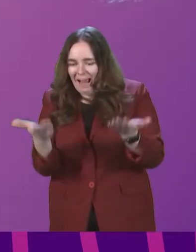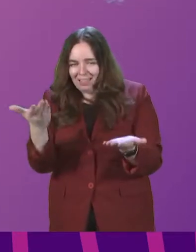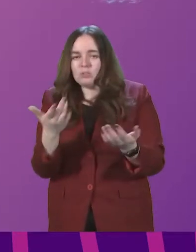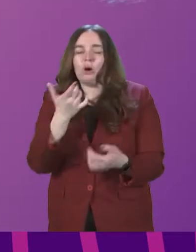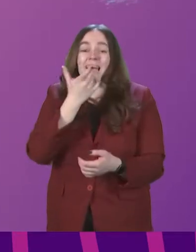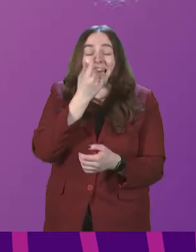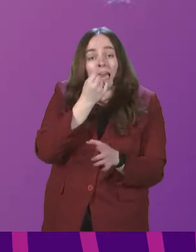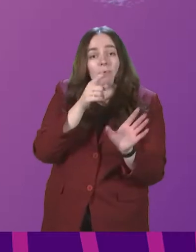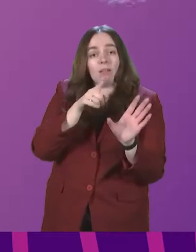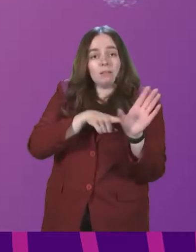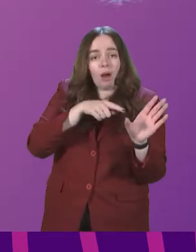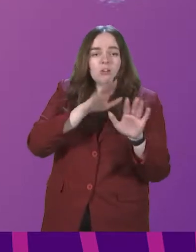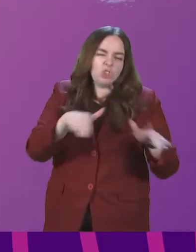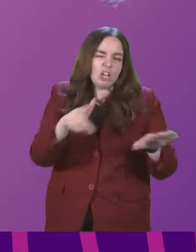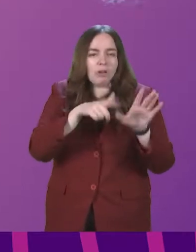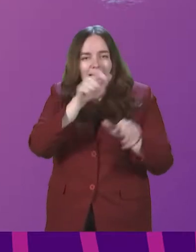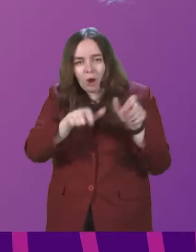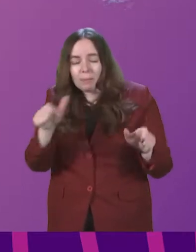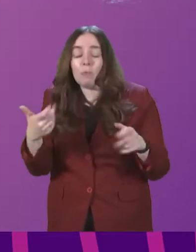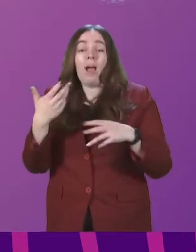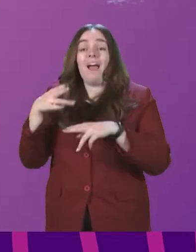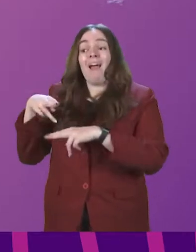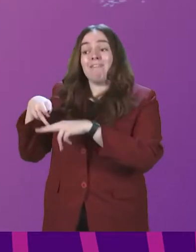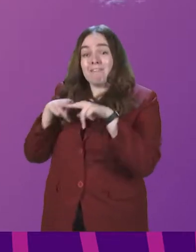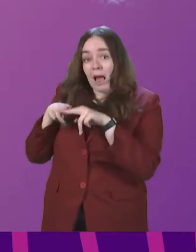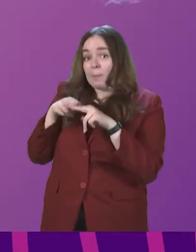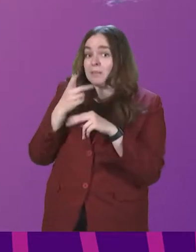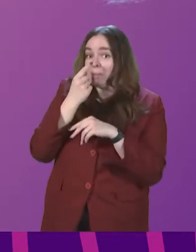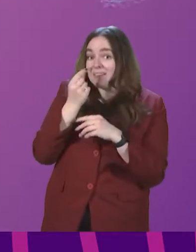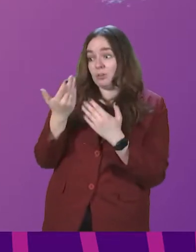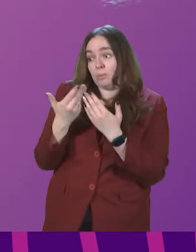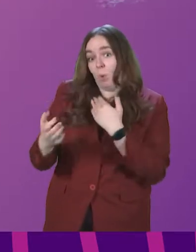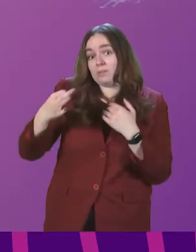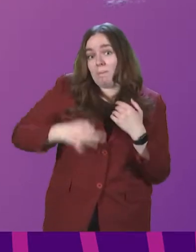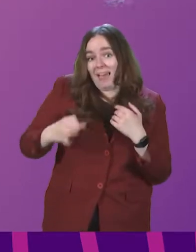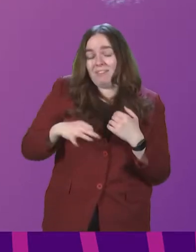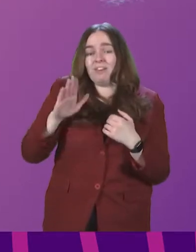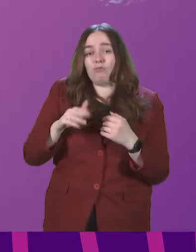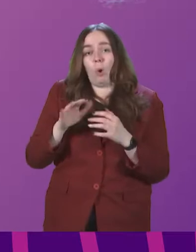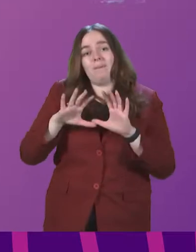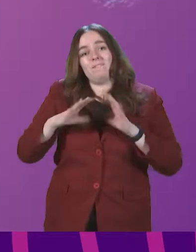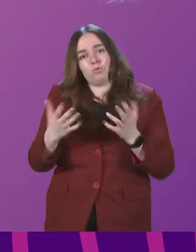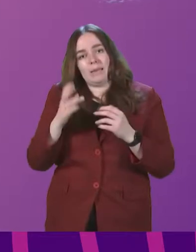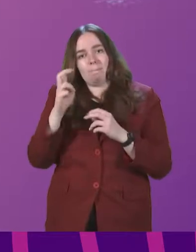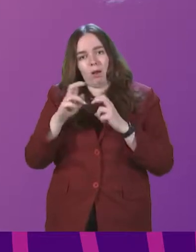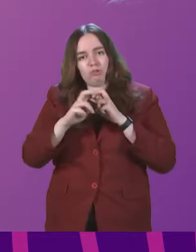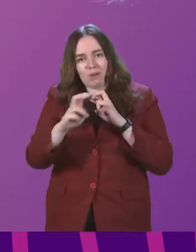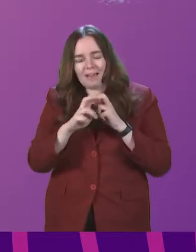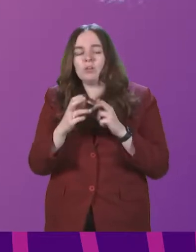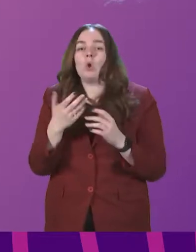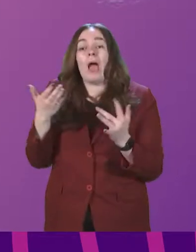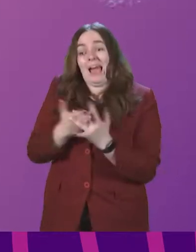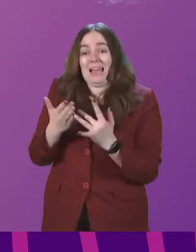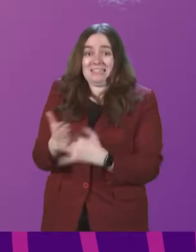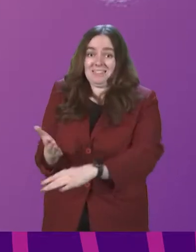children, young people and families who potentially have the most to benefit from free bus travel to access it at the earliest